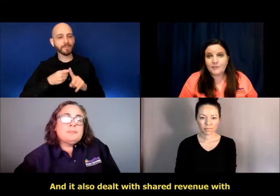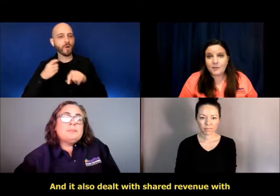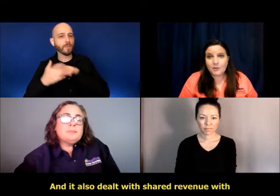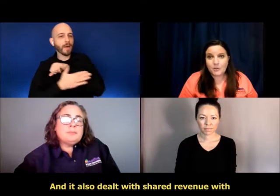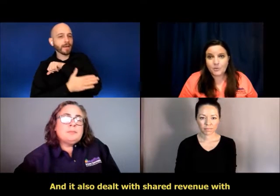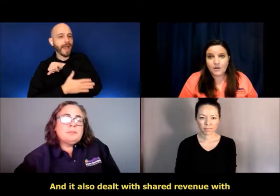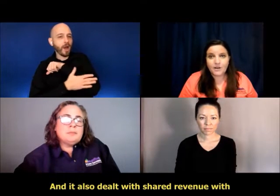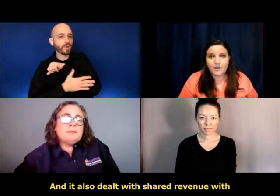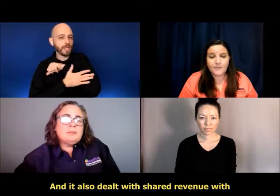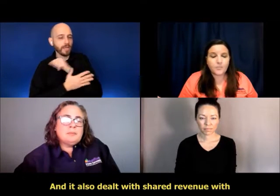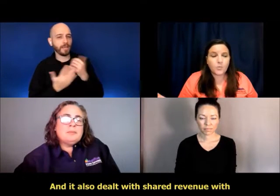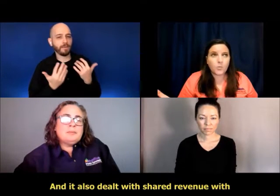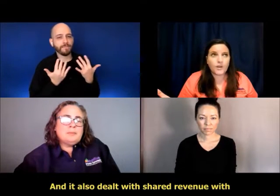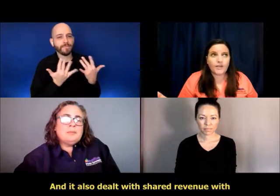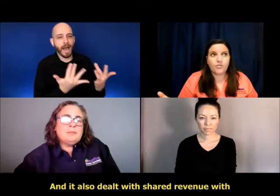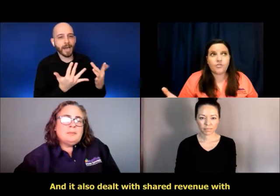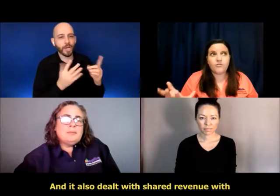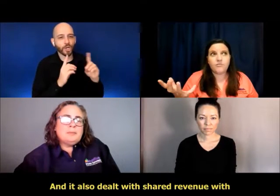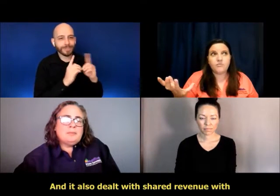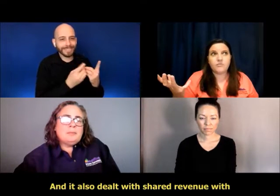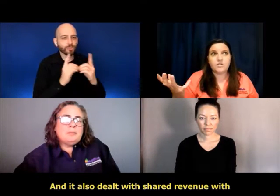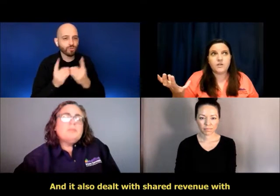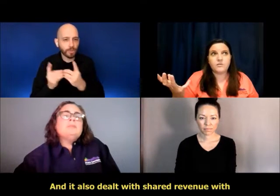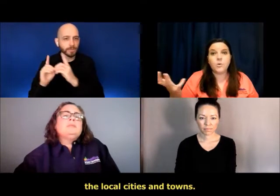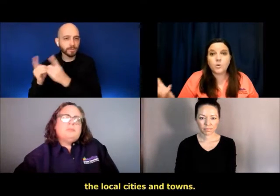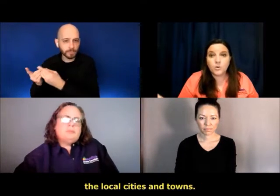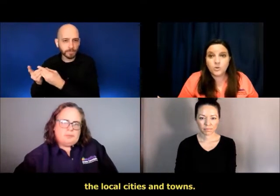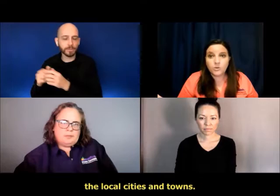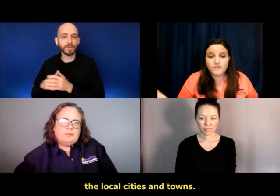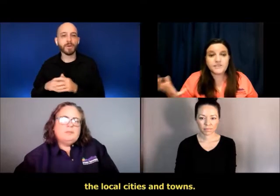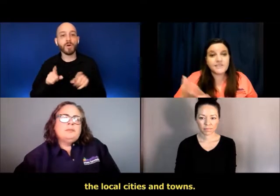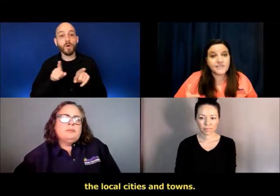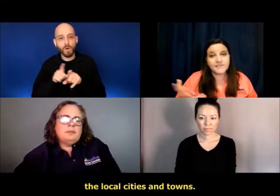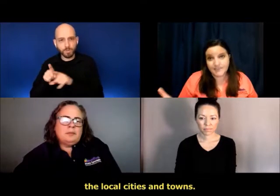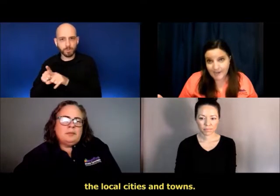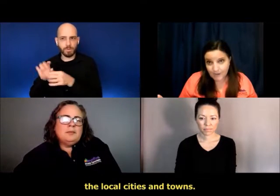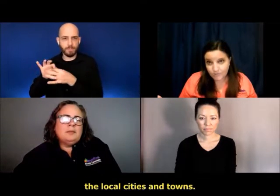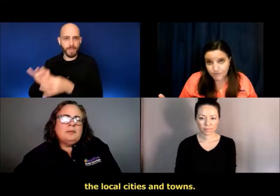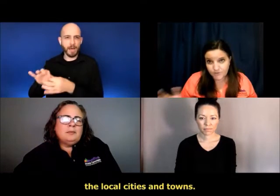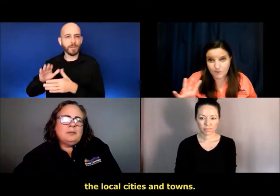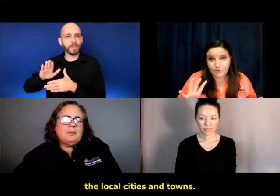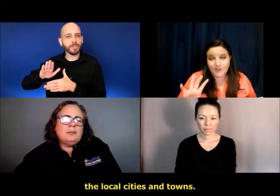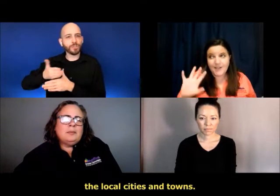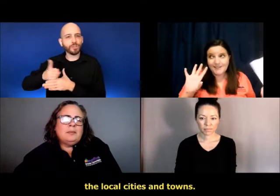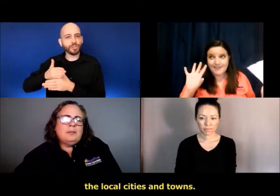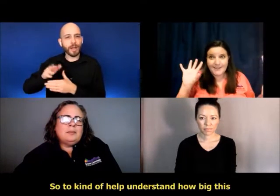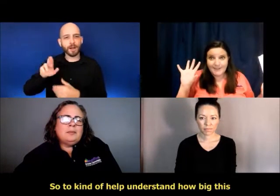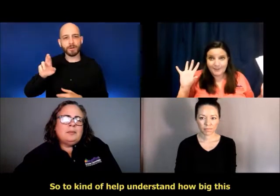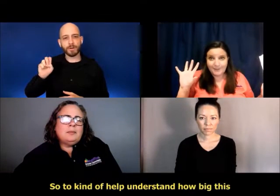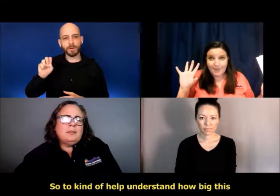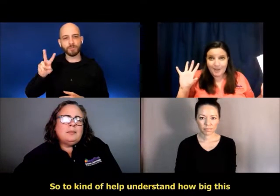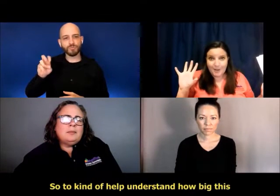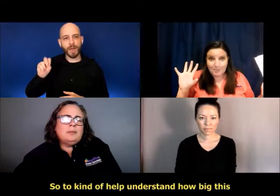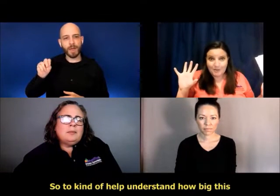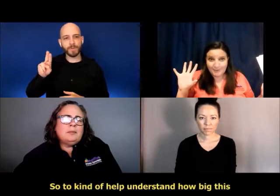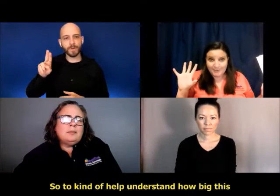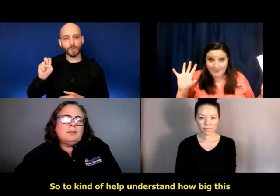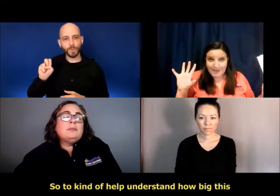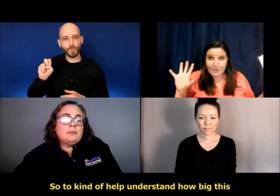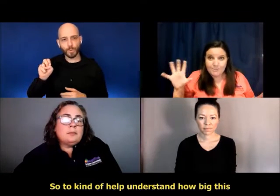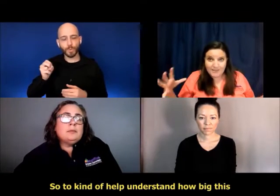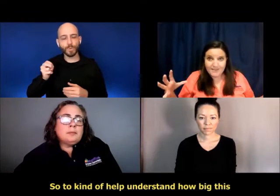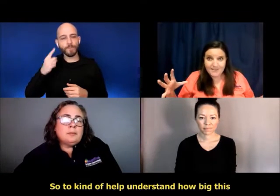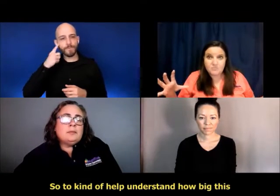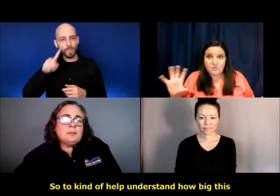shared revenue, um, with the local cities and towns. So to kind of help